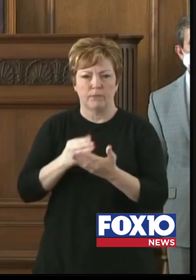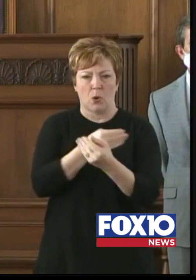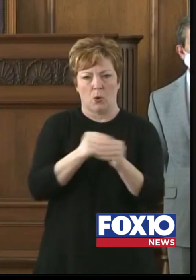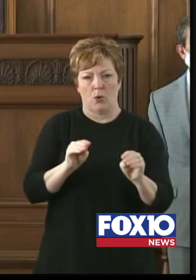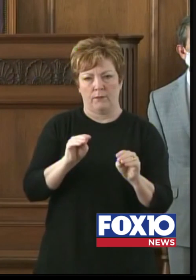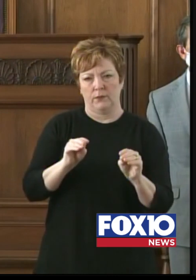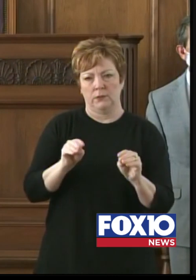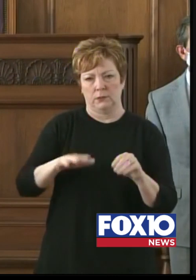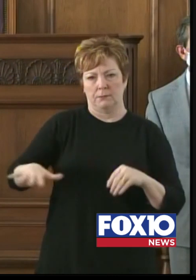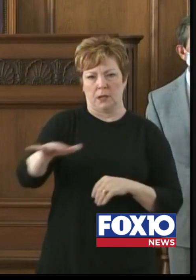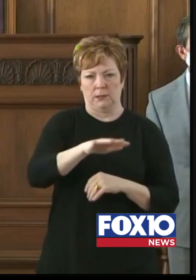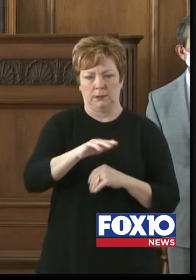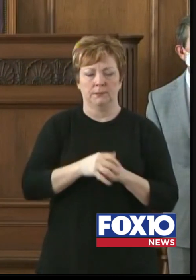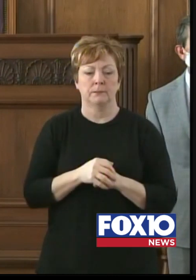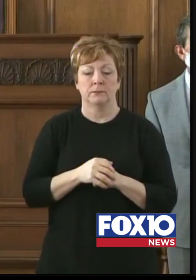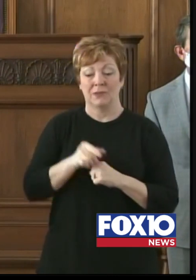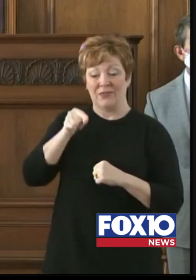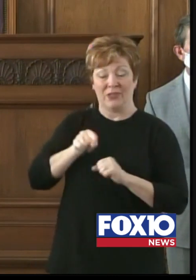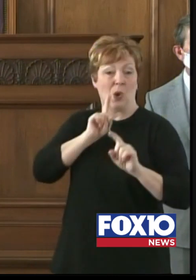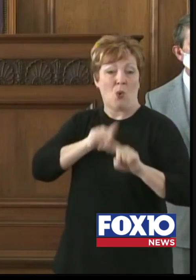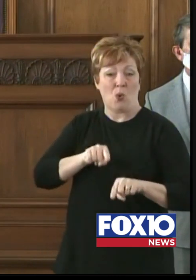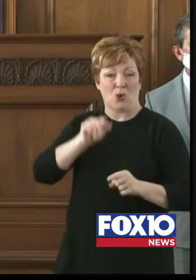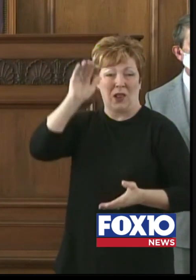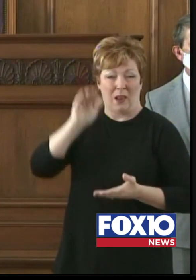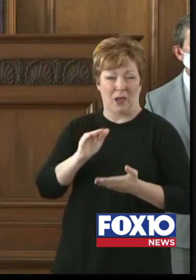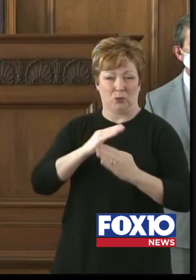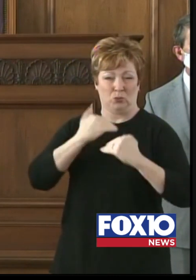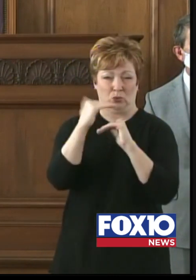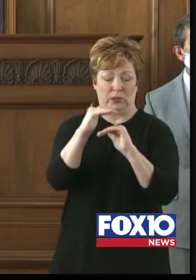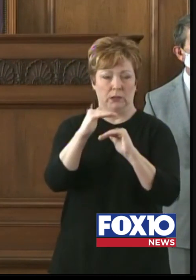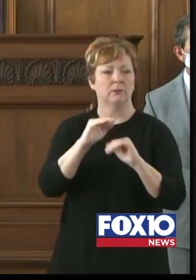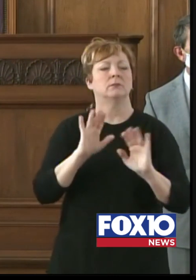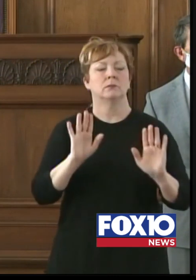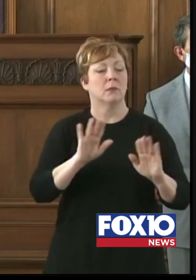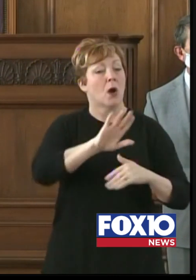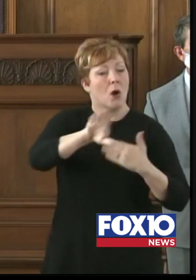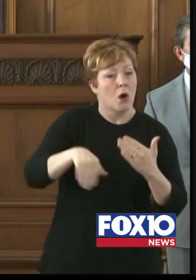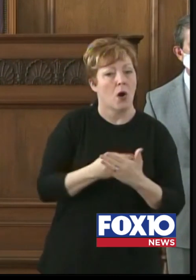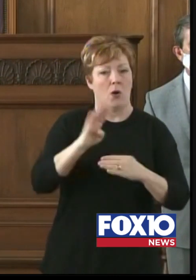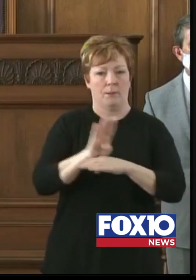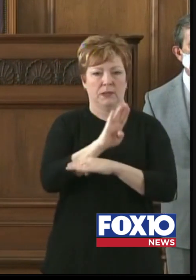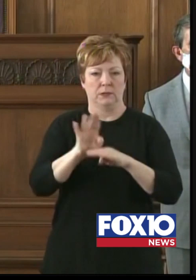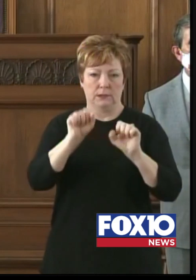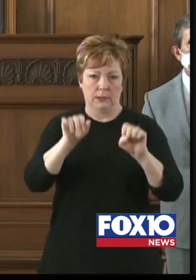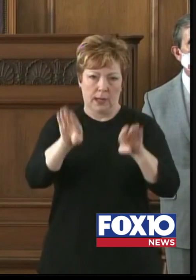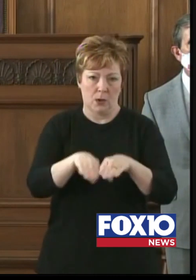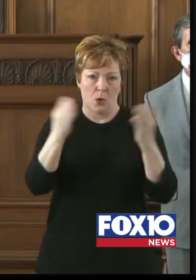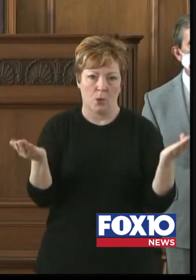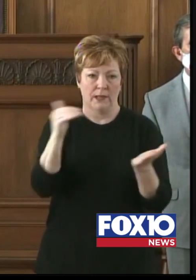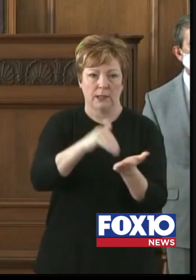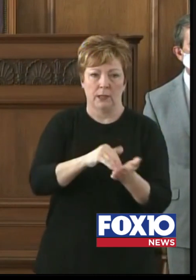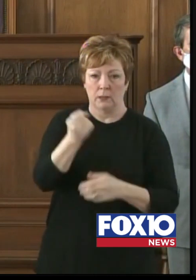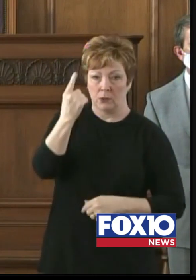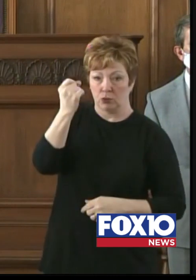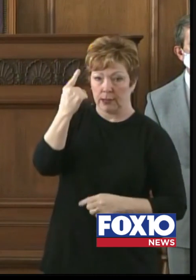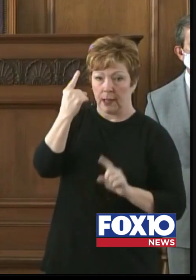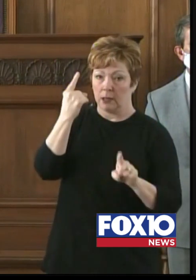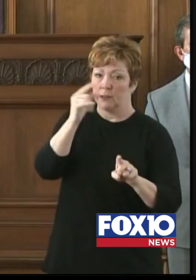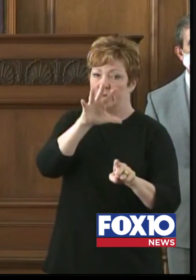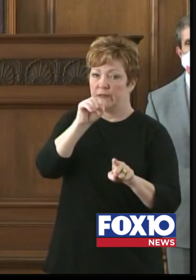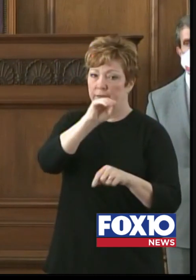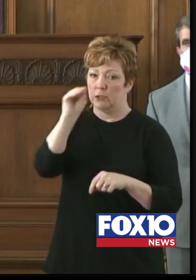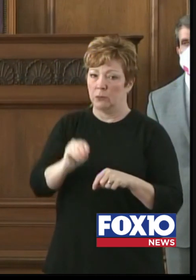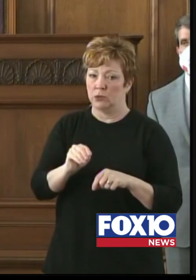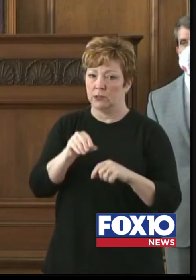order, all retail businesses will be allowed to open with a 50% occupancy